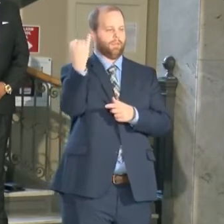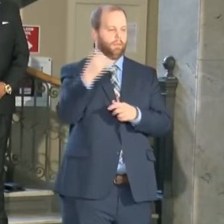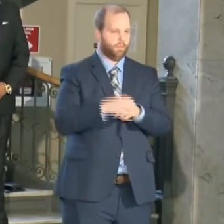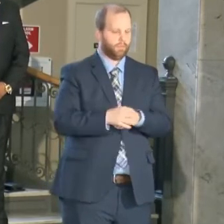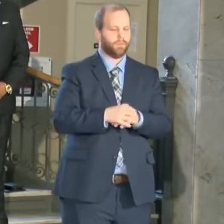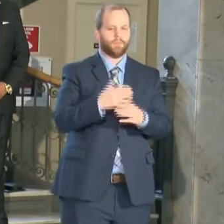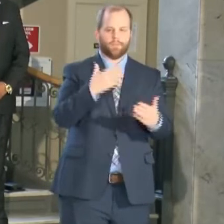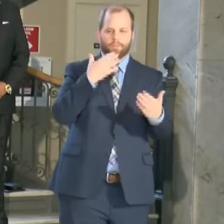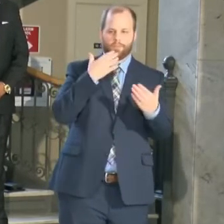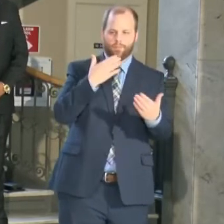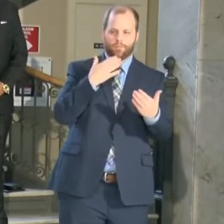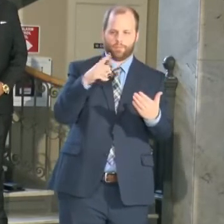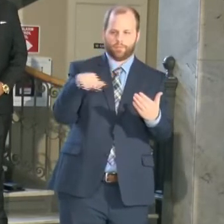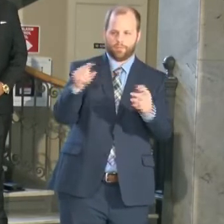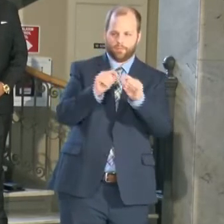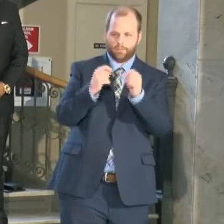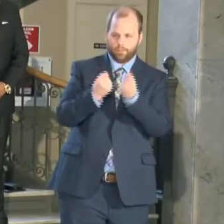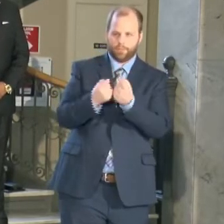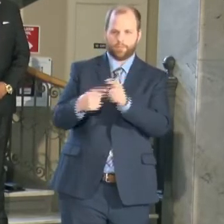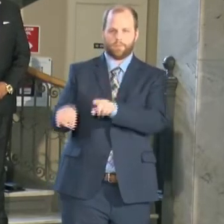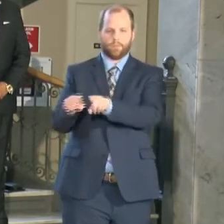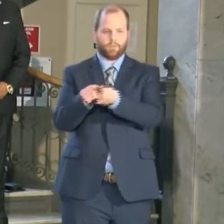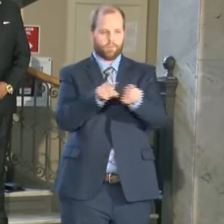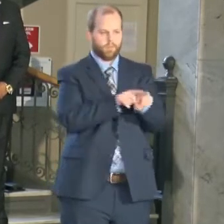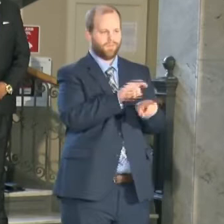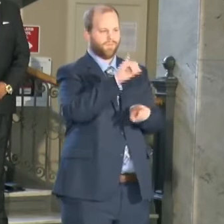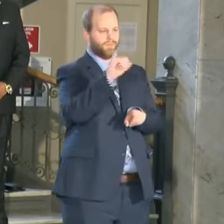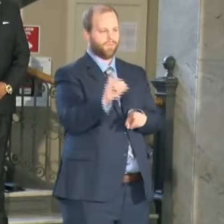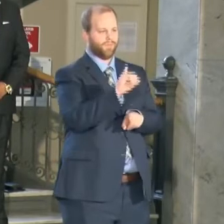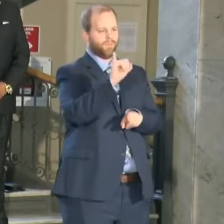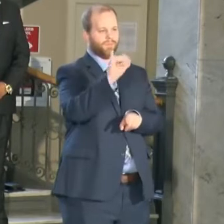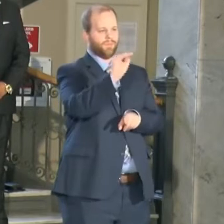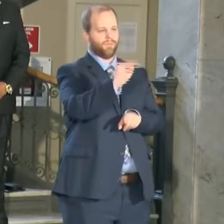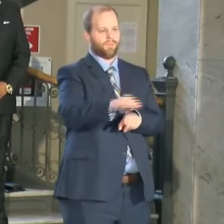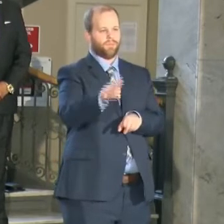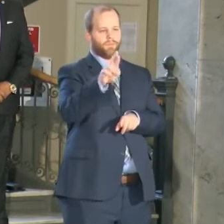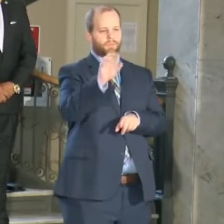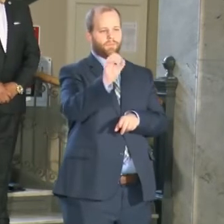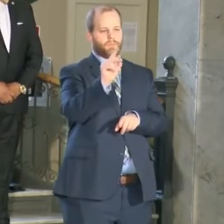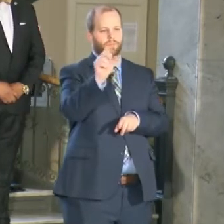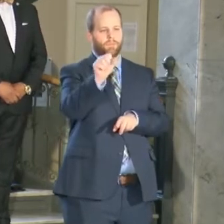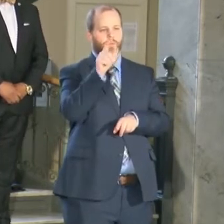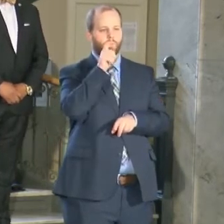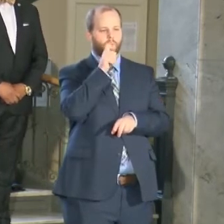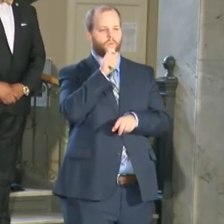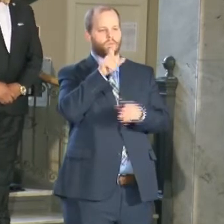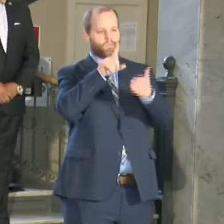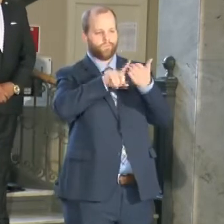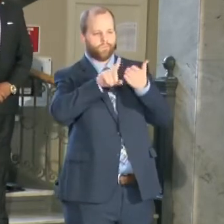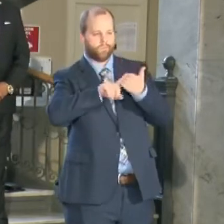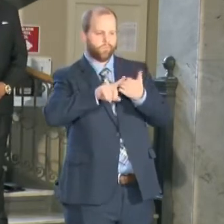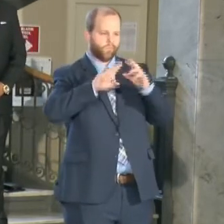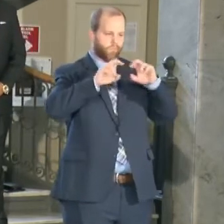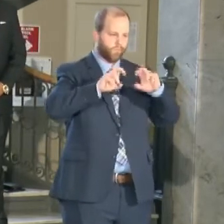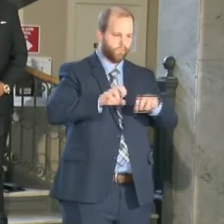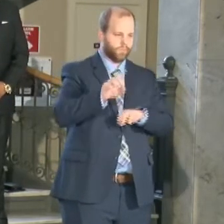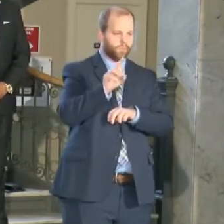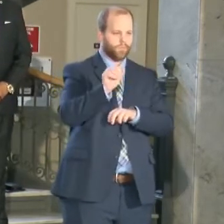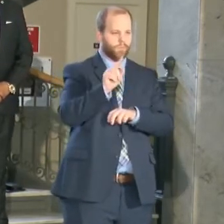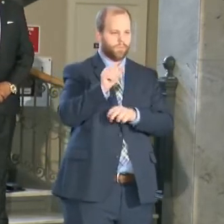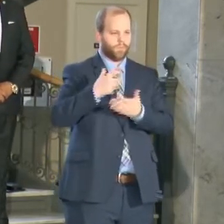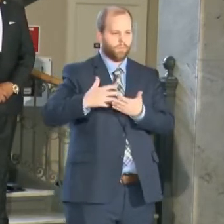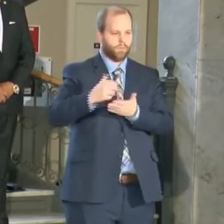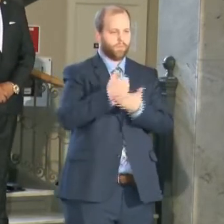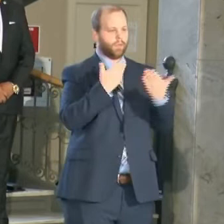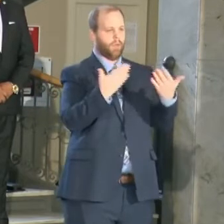uh in those particular efforts as well as mr jim brooks who does a lot of our crime analyst data we'll now open the floor for any questions can